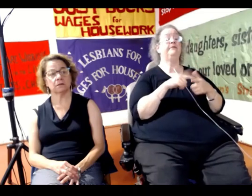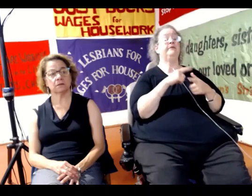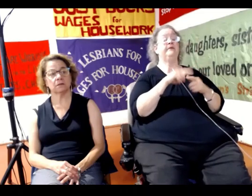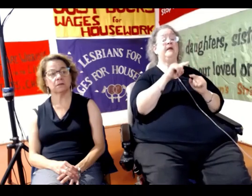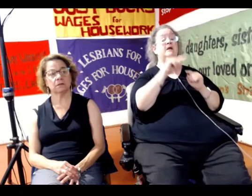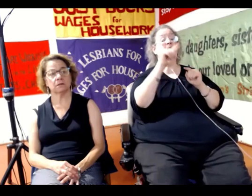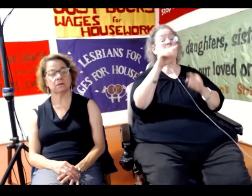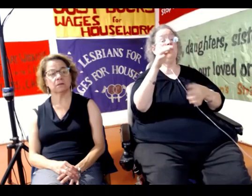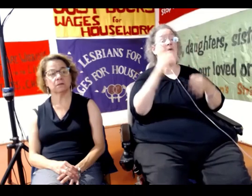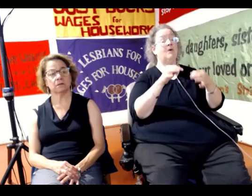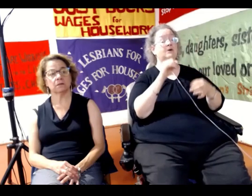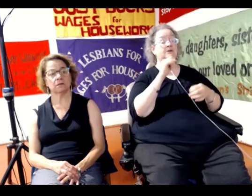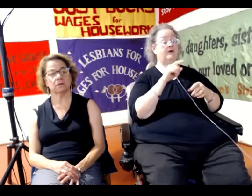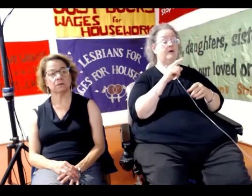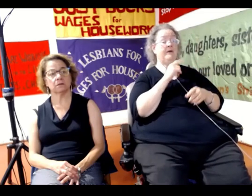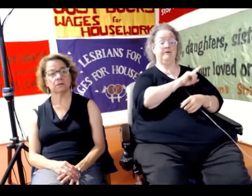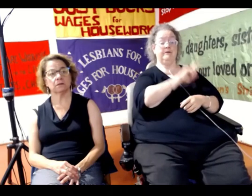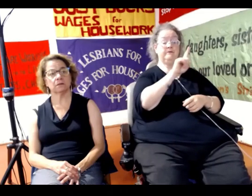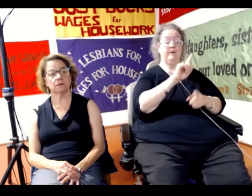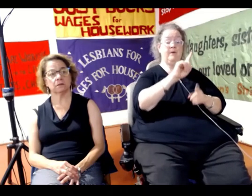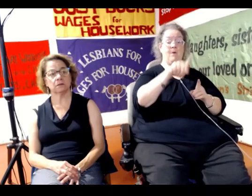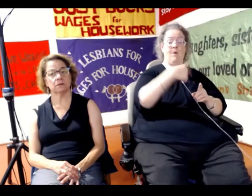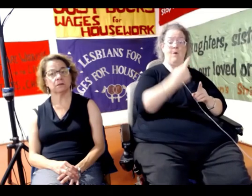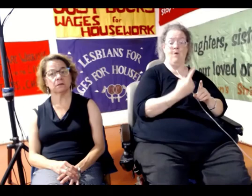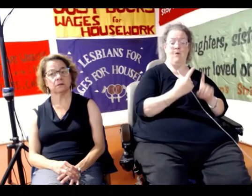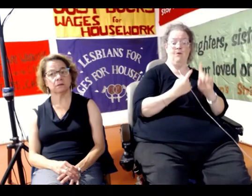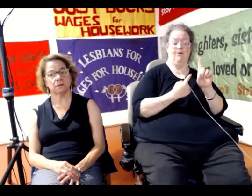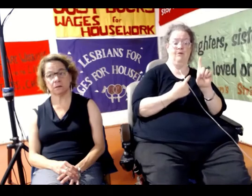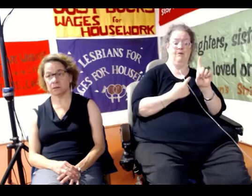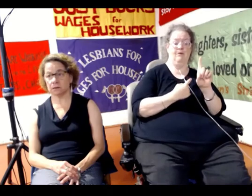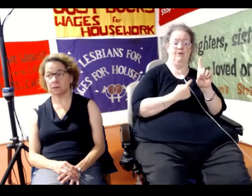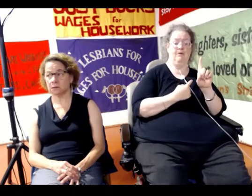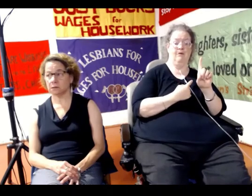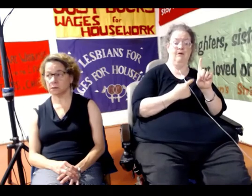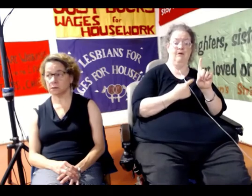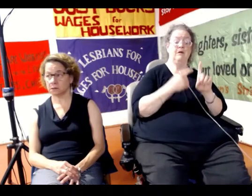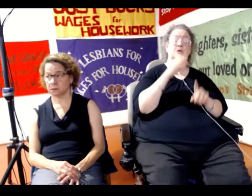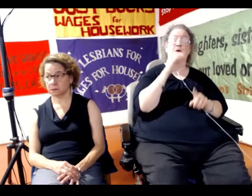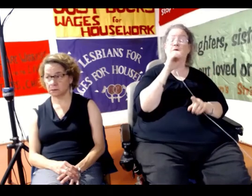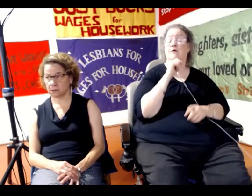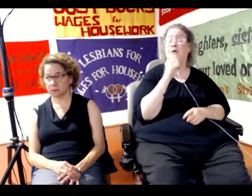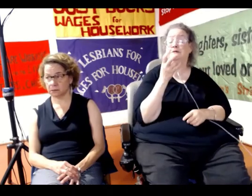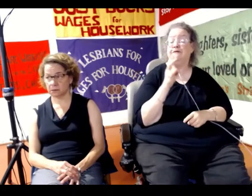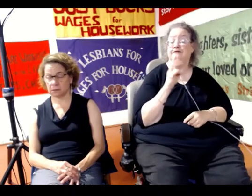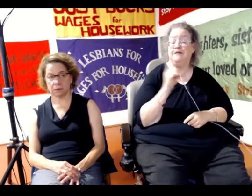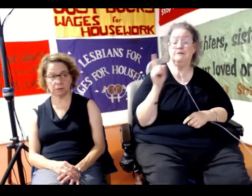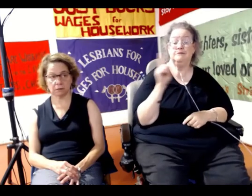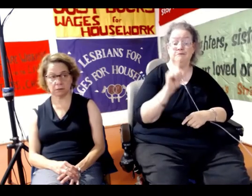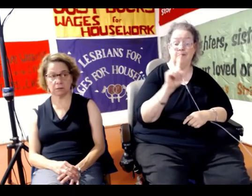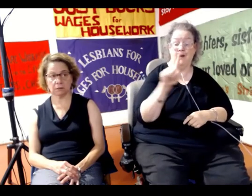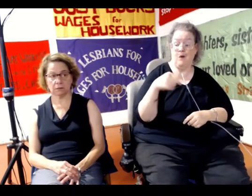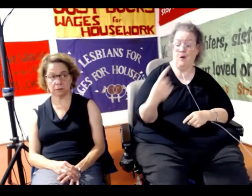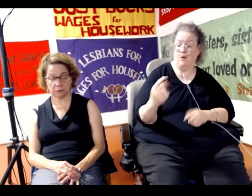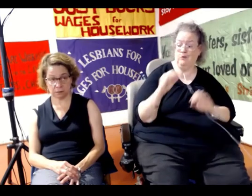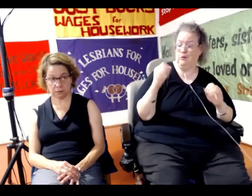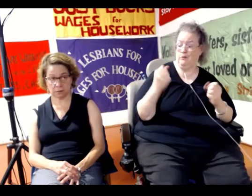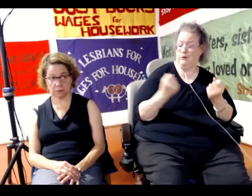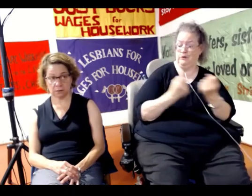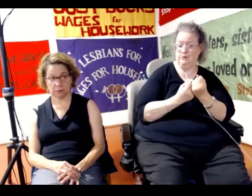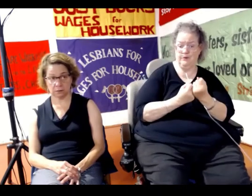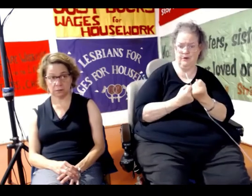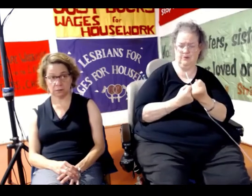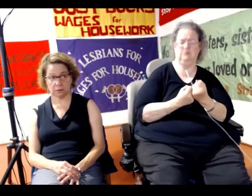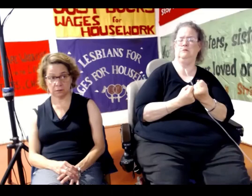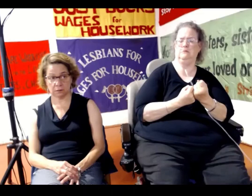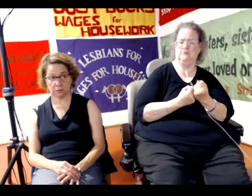alone. It makes a huge difference when you have a 17-year-old coming in alone. And I've been in at